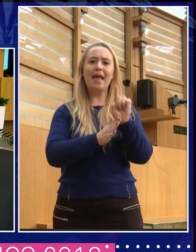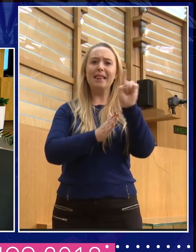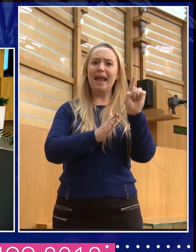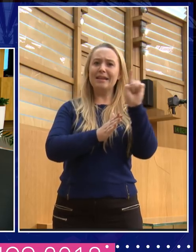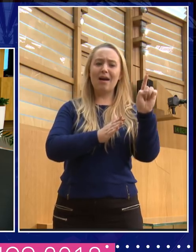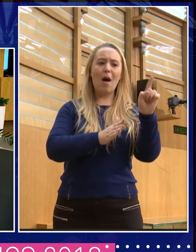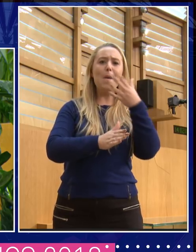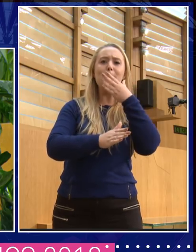job.